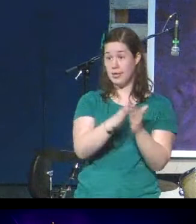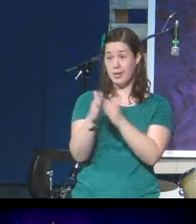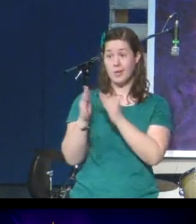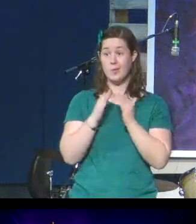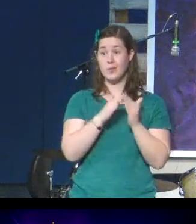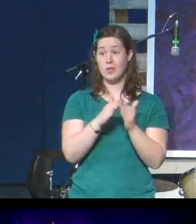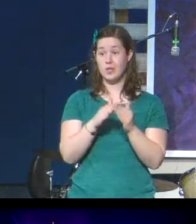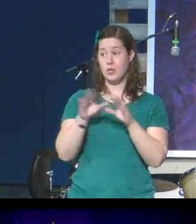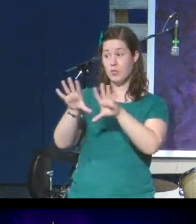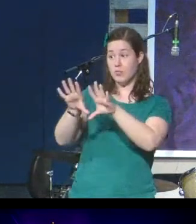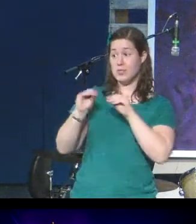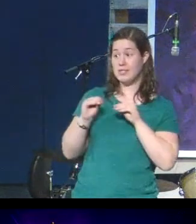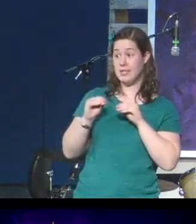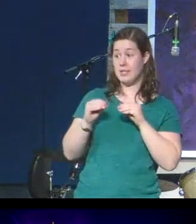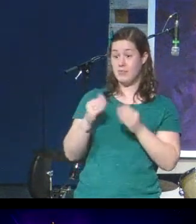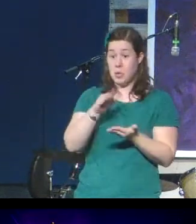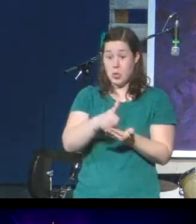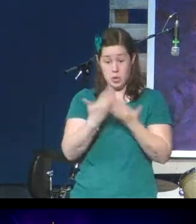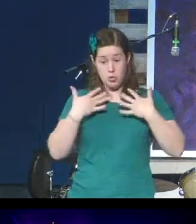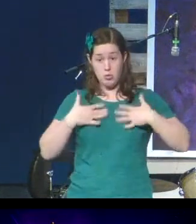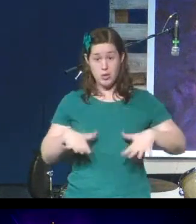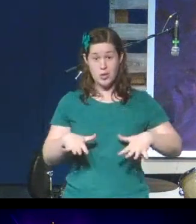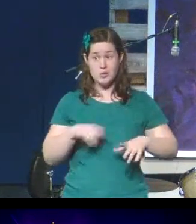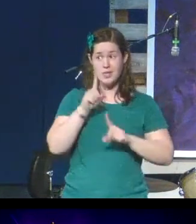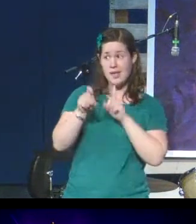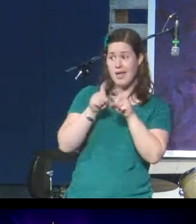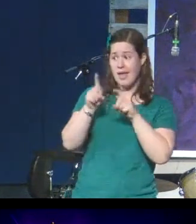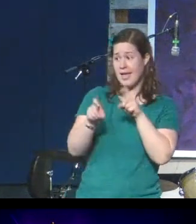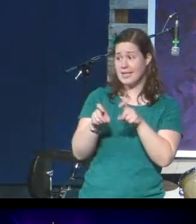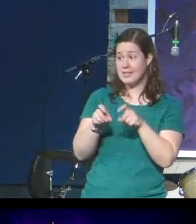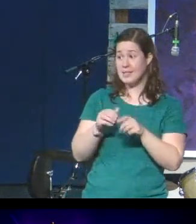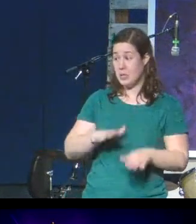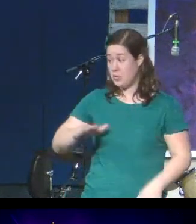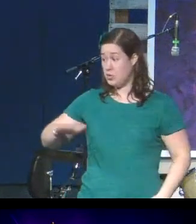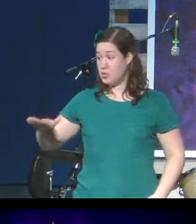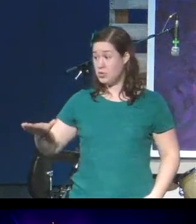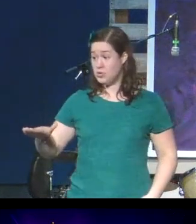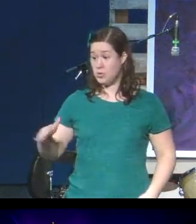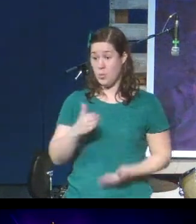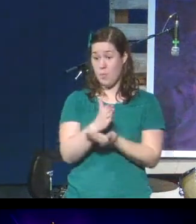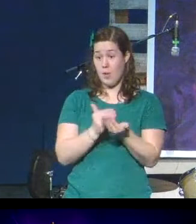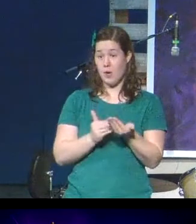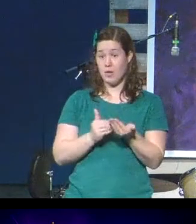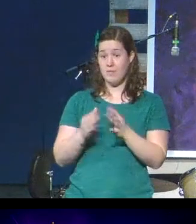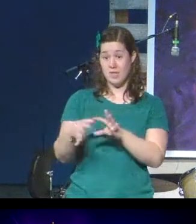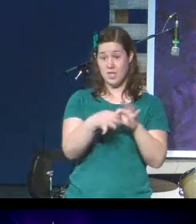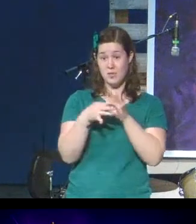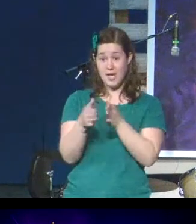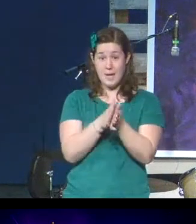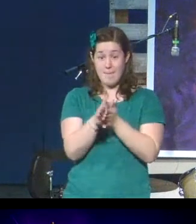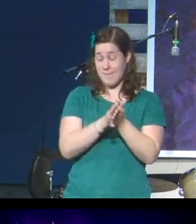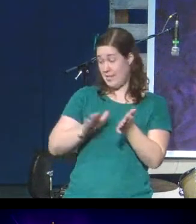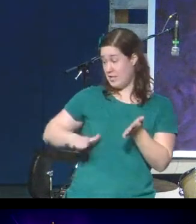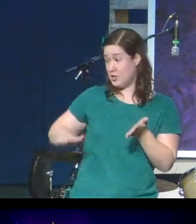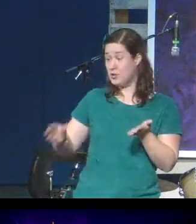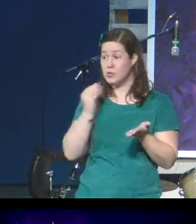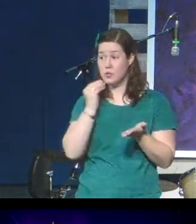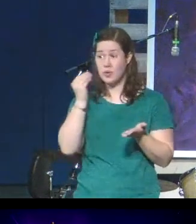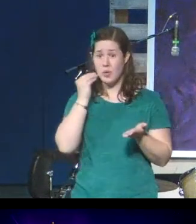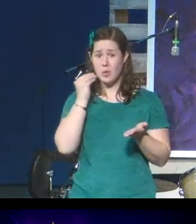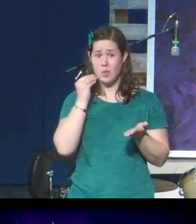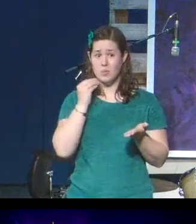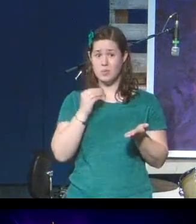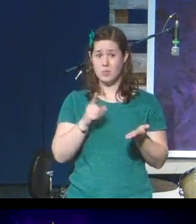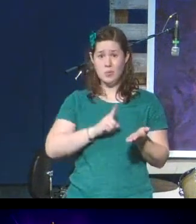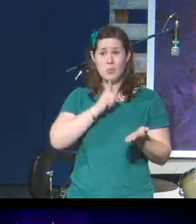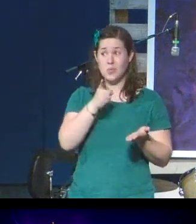Ask the children who are part of the United Methodist Florida Children's Home who is literally experienced love and